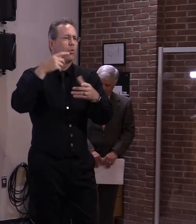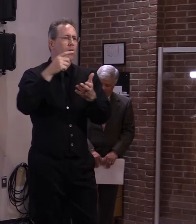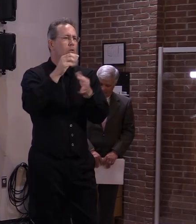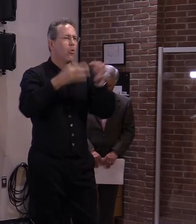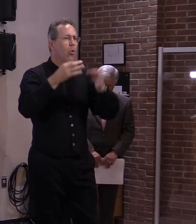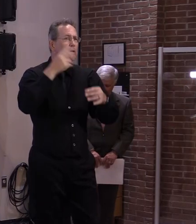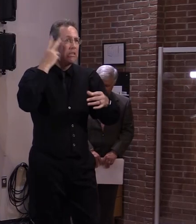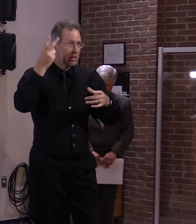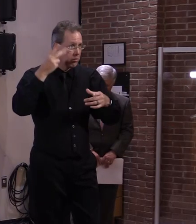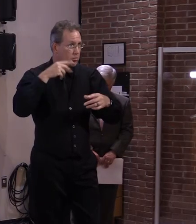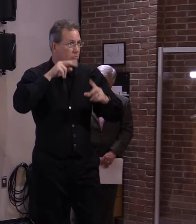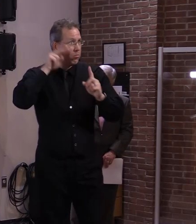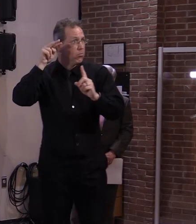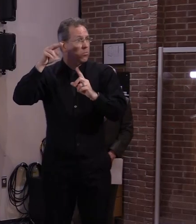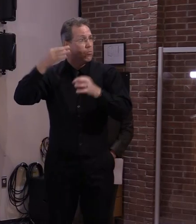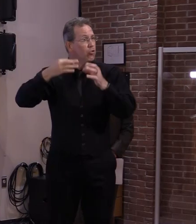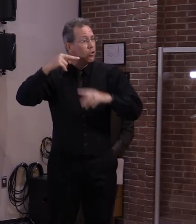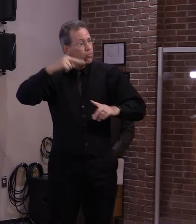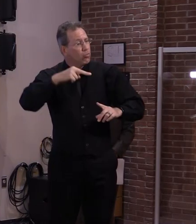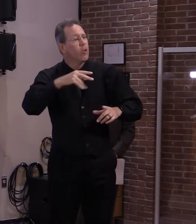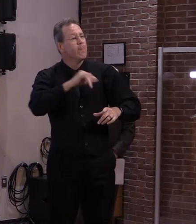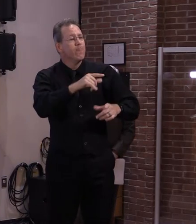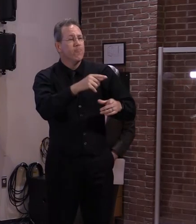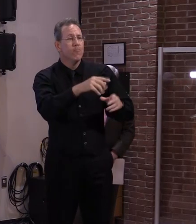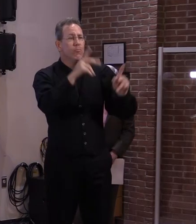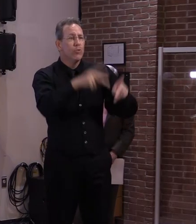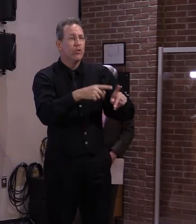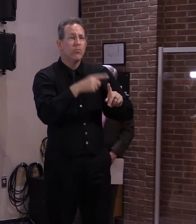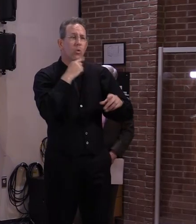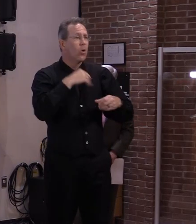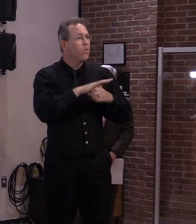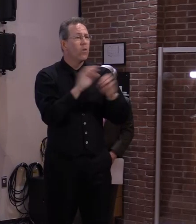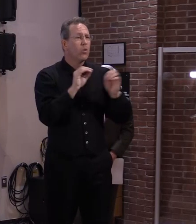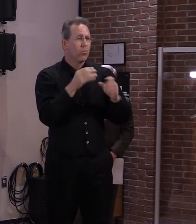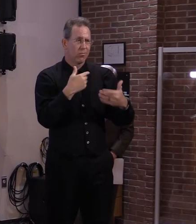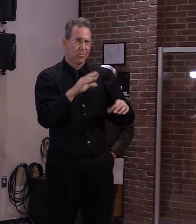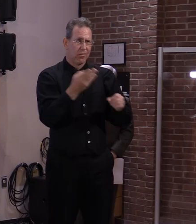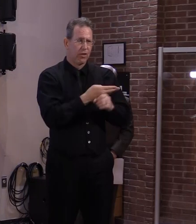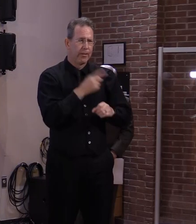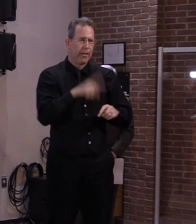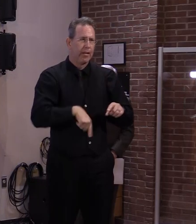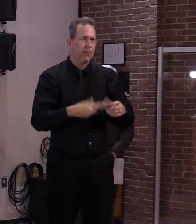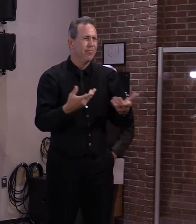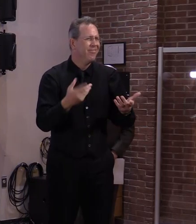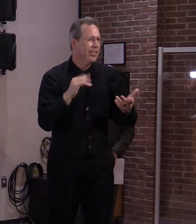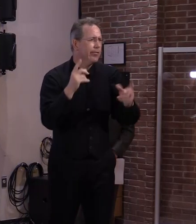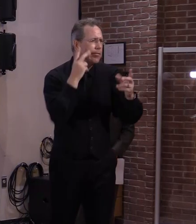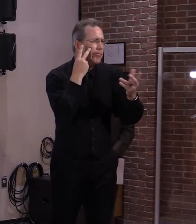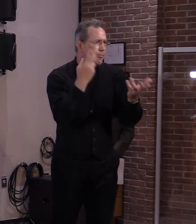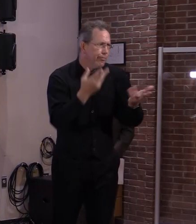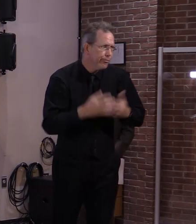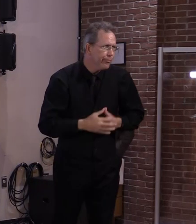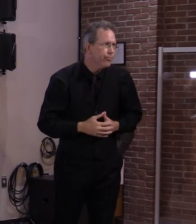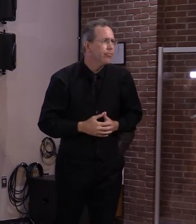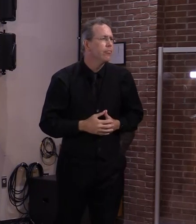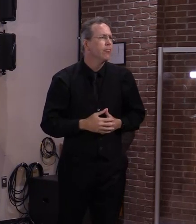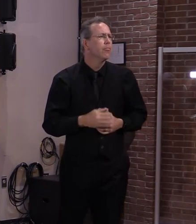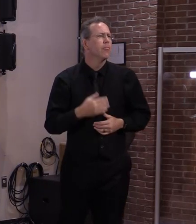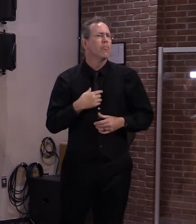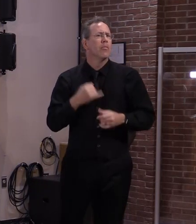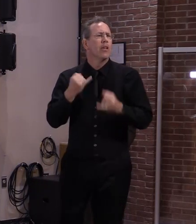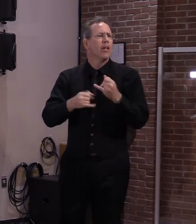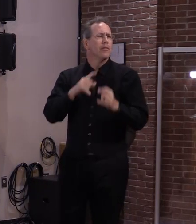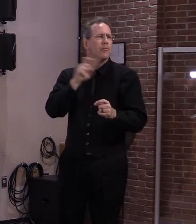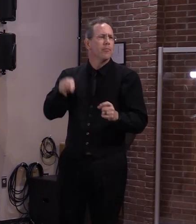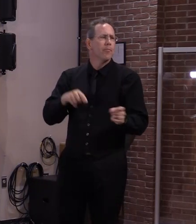and finally i just want to say that uh jason your press secretary has been the most responsive helpful press contact